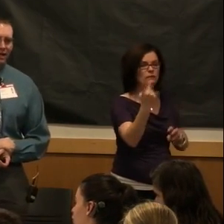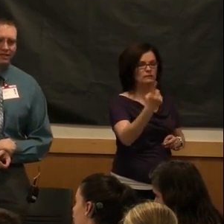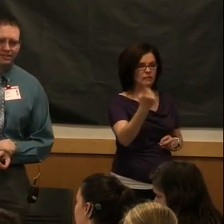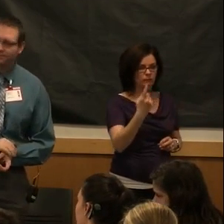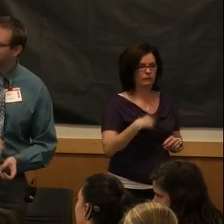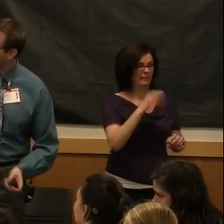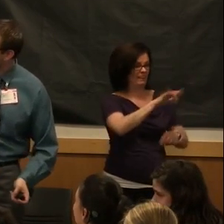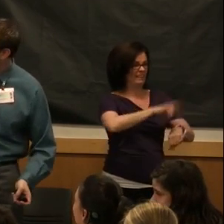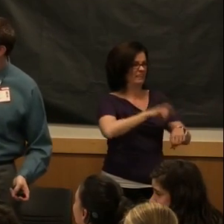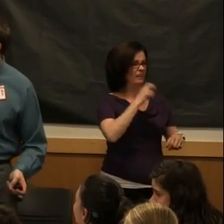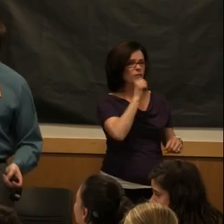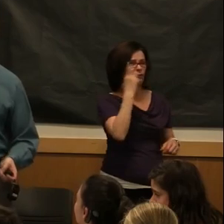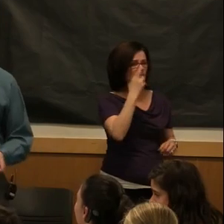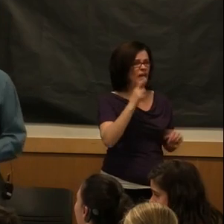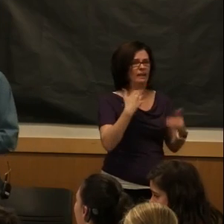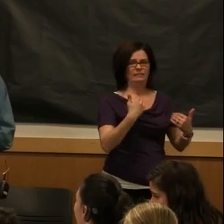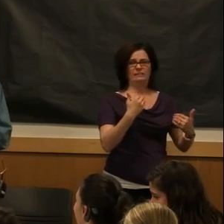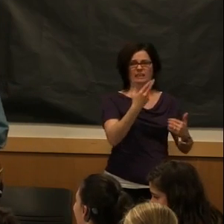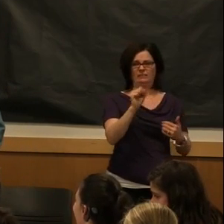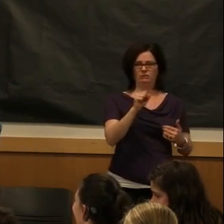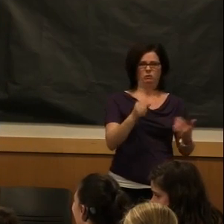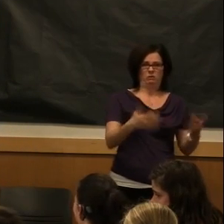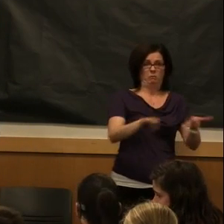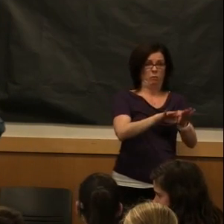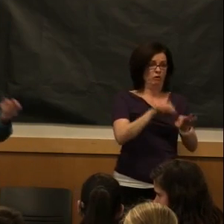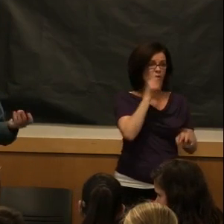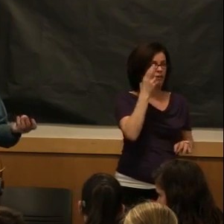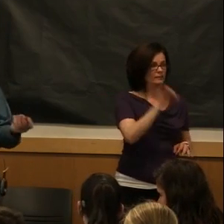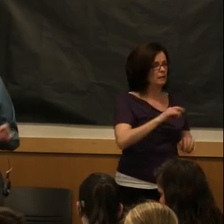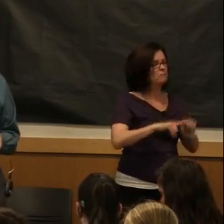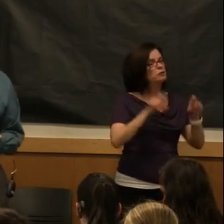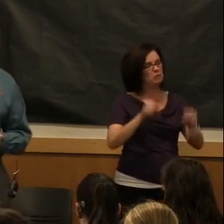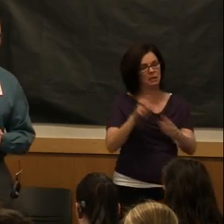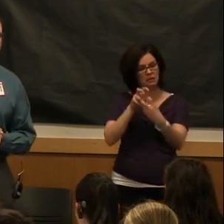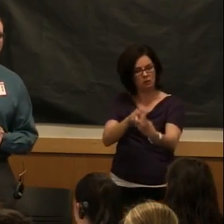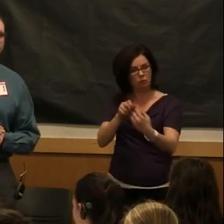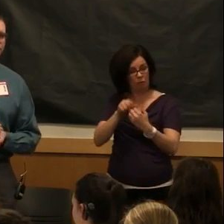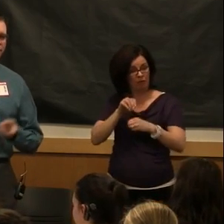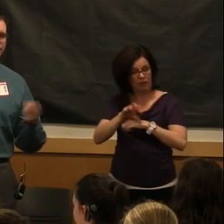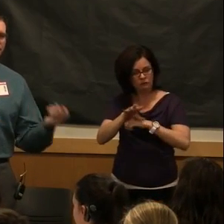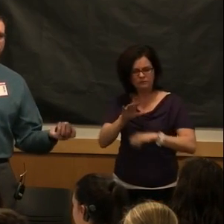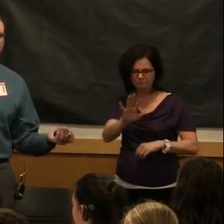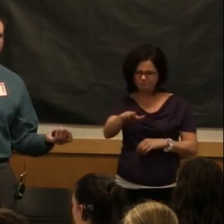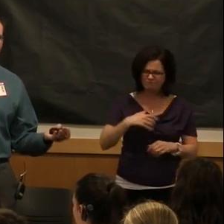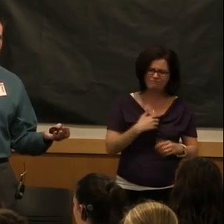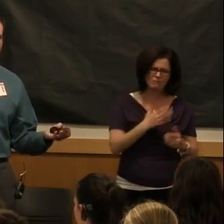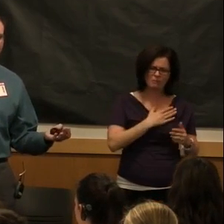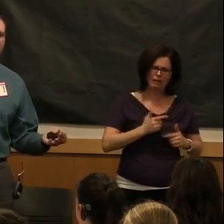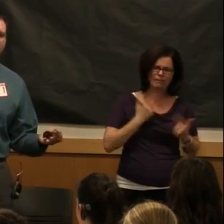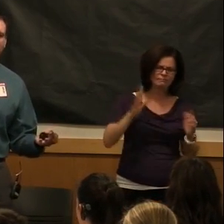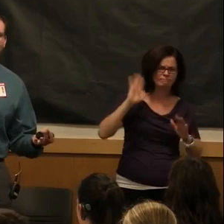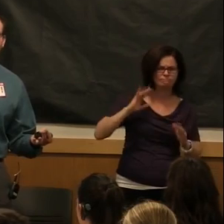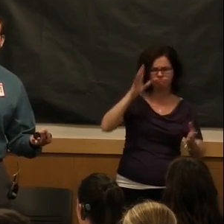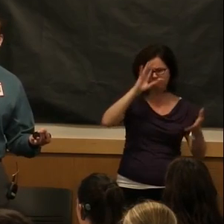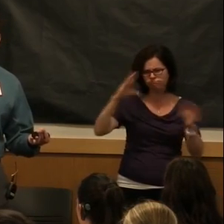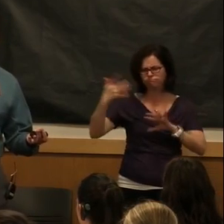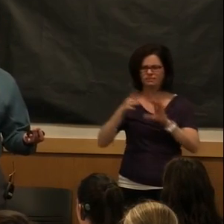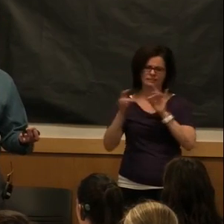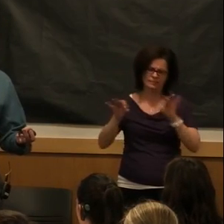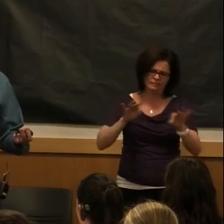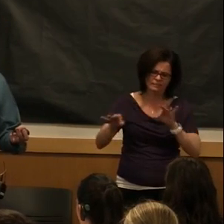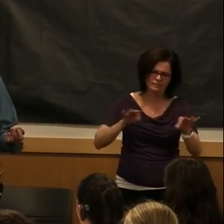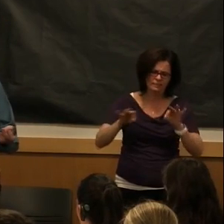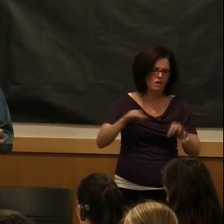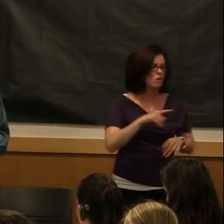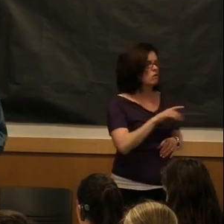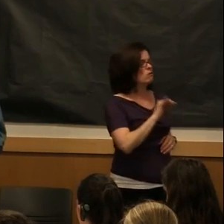school was. You are able to explain that to the admissions counselors and the admissions departments, and they're able to say, okay,